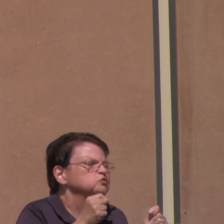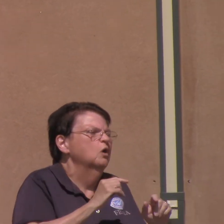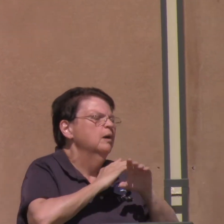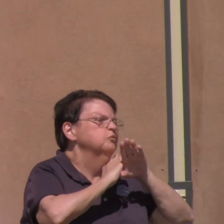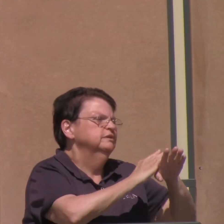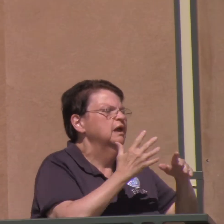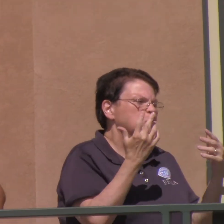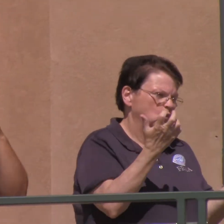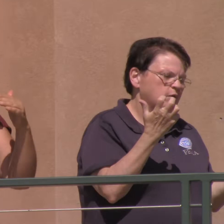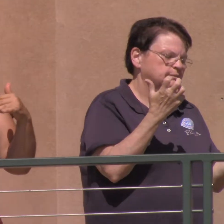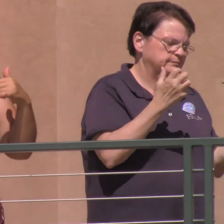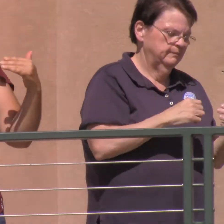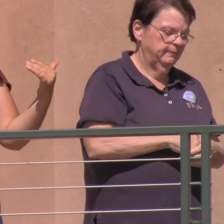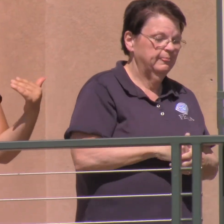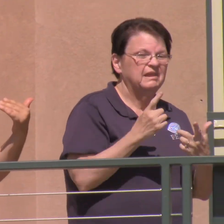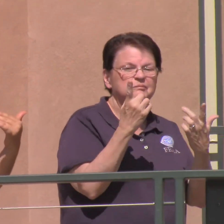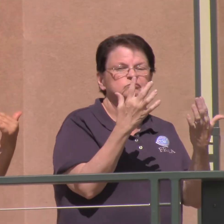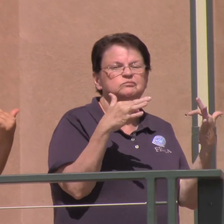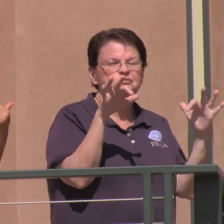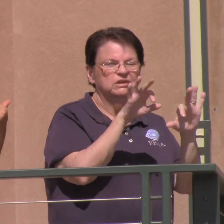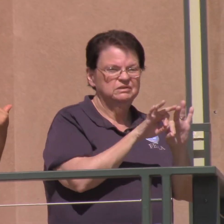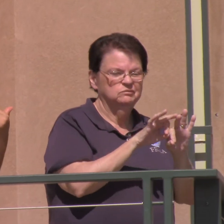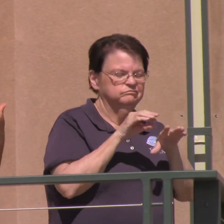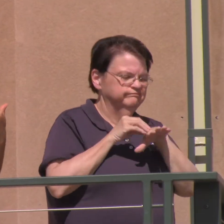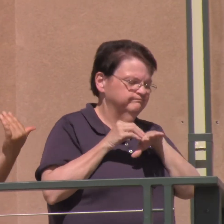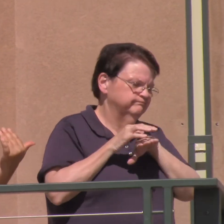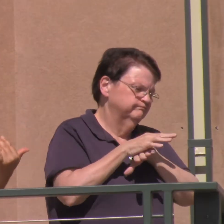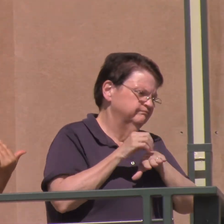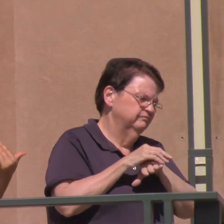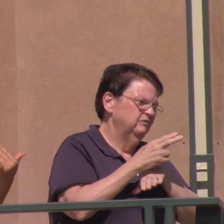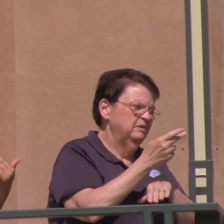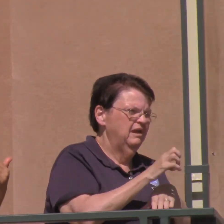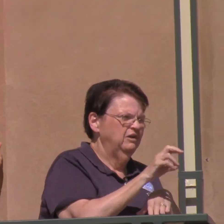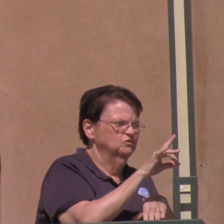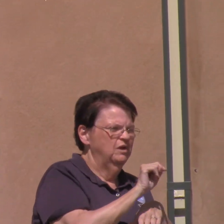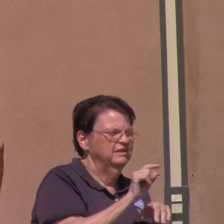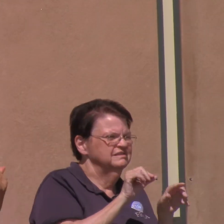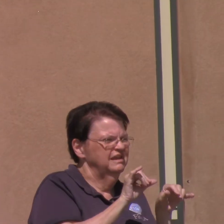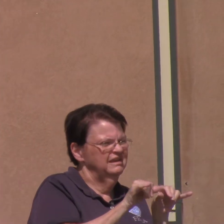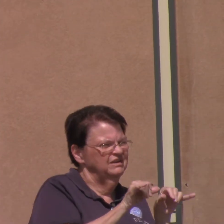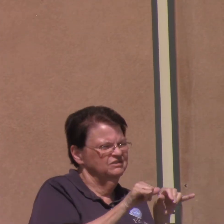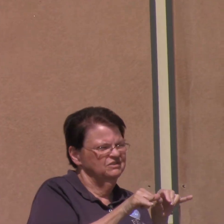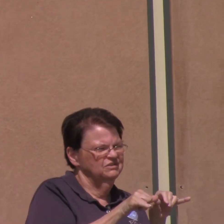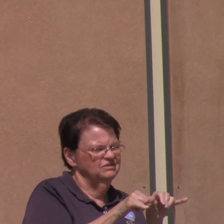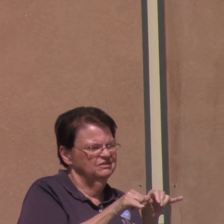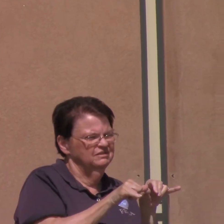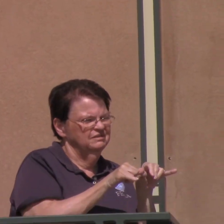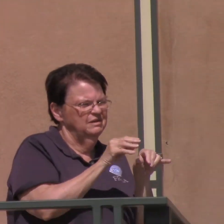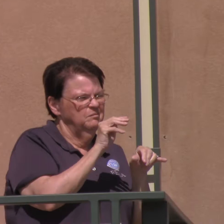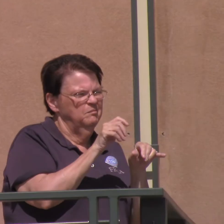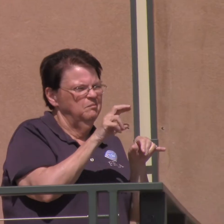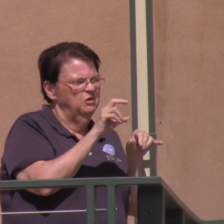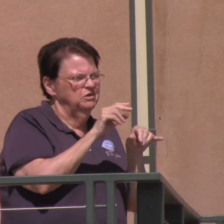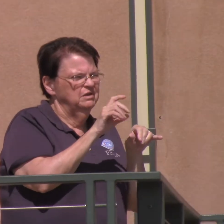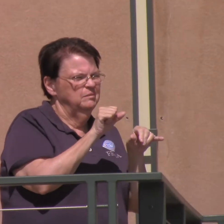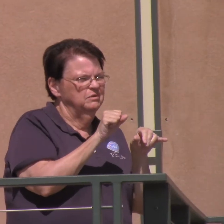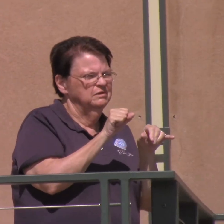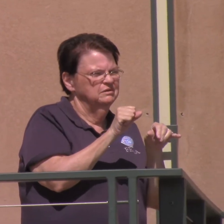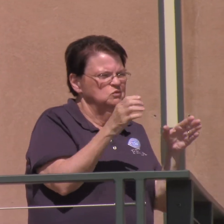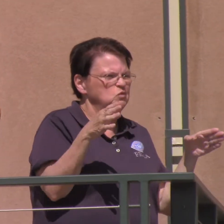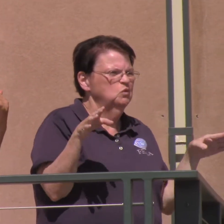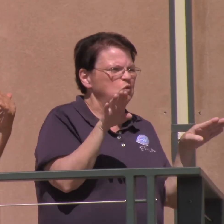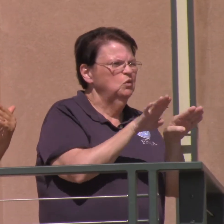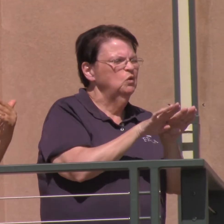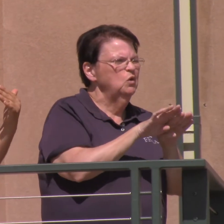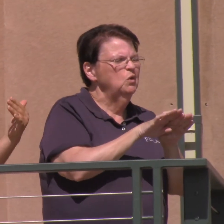them. And it's important, we got some consultation from the hydrologists and engineers, that marlomas, it's important to close your head